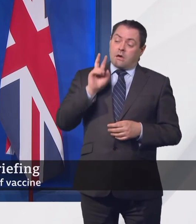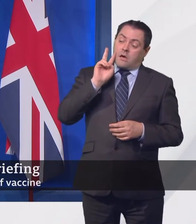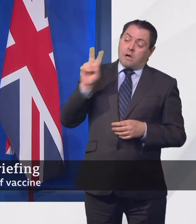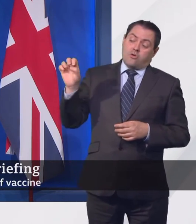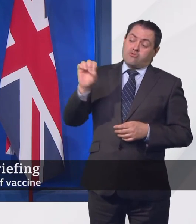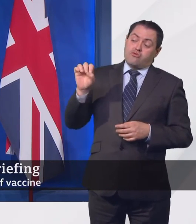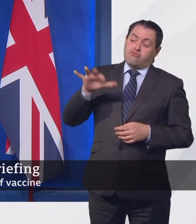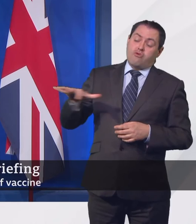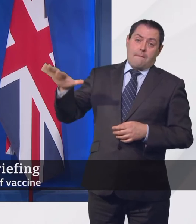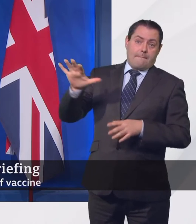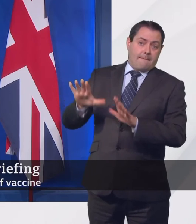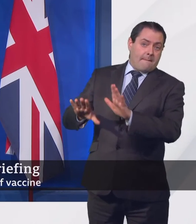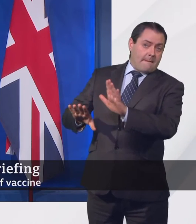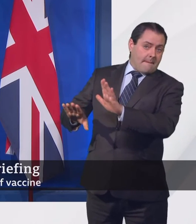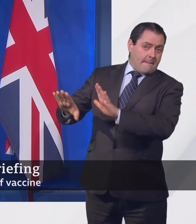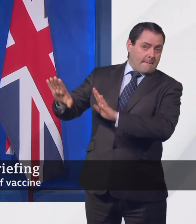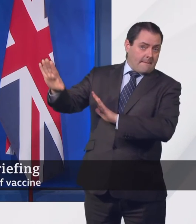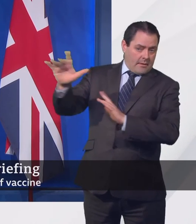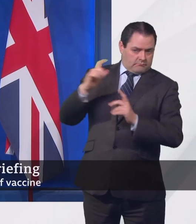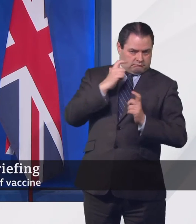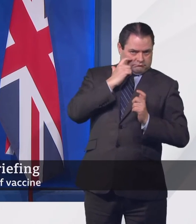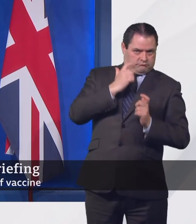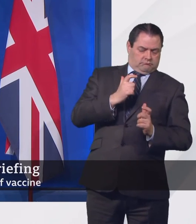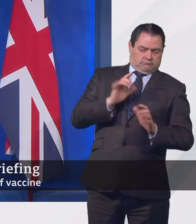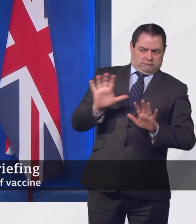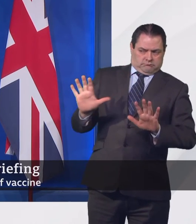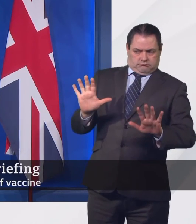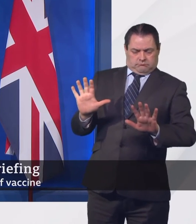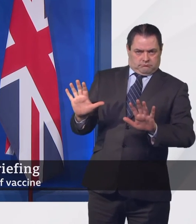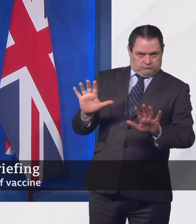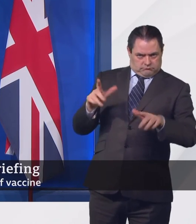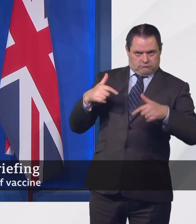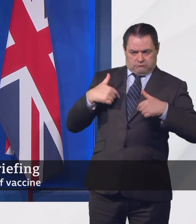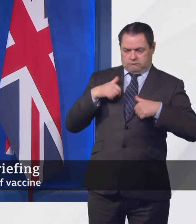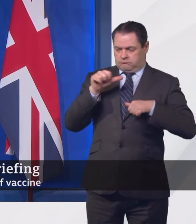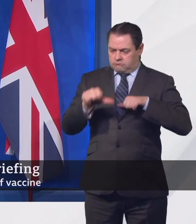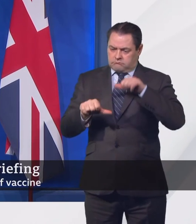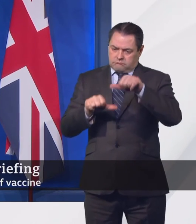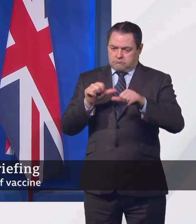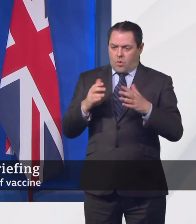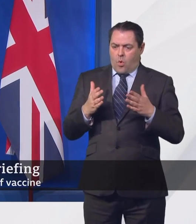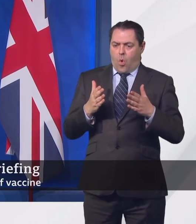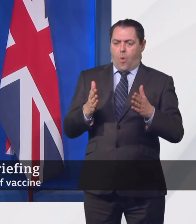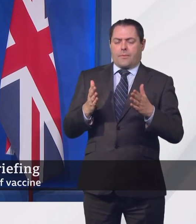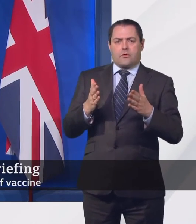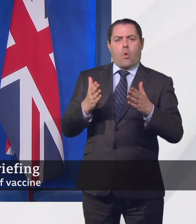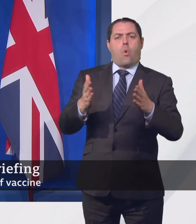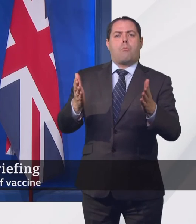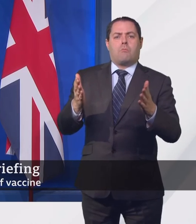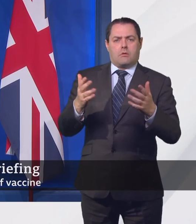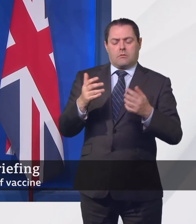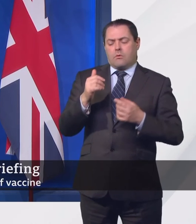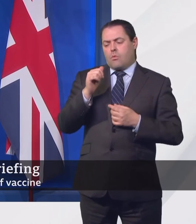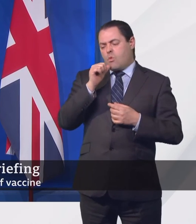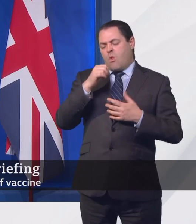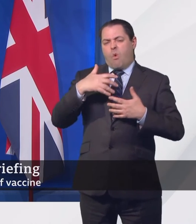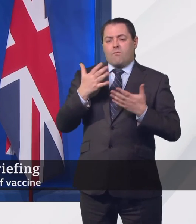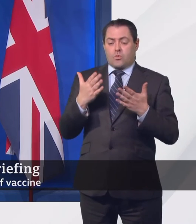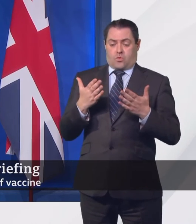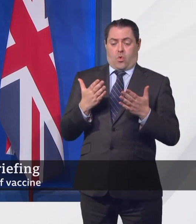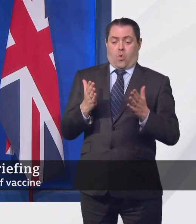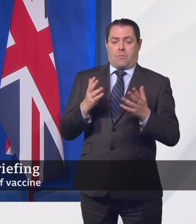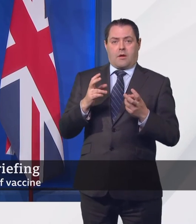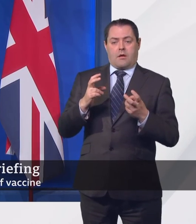it's inevitable as we advance on this roadmap that there will be more infections and unavoidably more